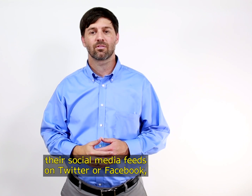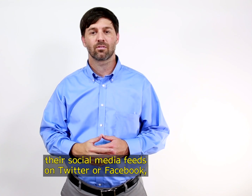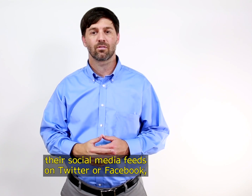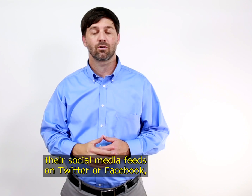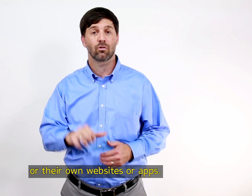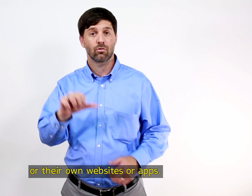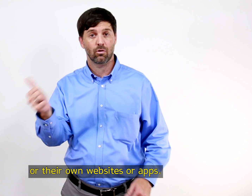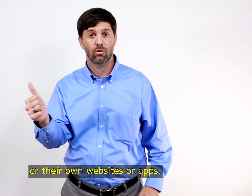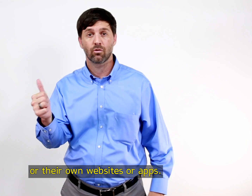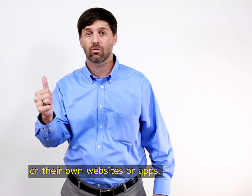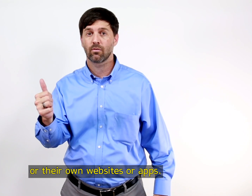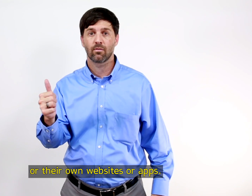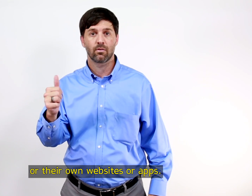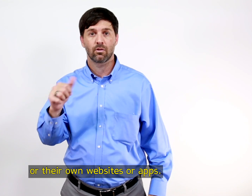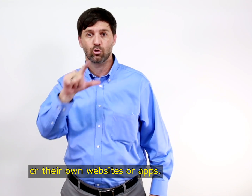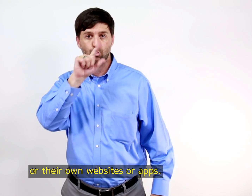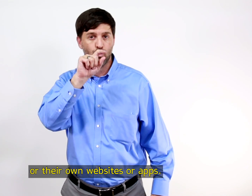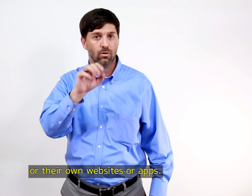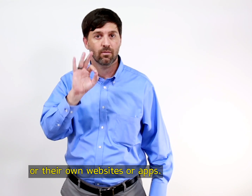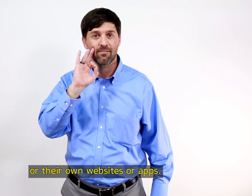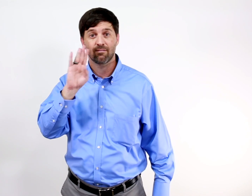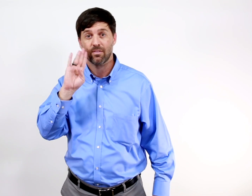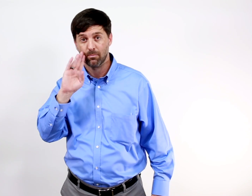Facebook, or their own websites or apps.